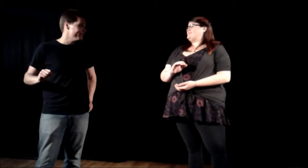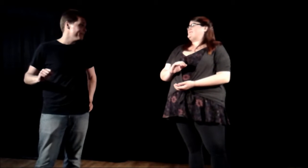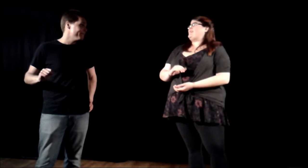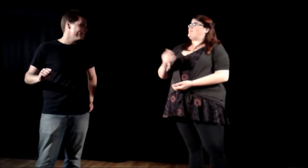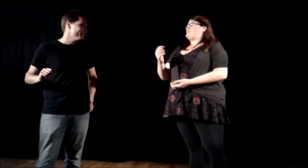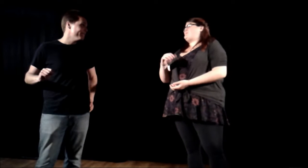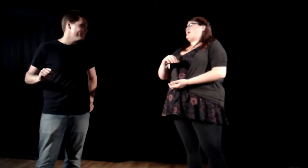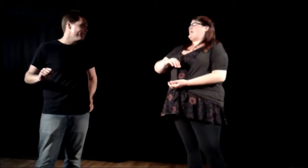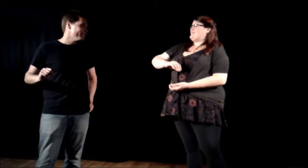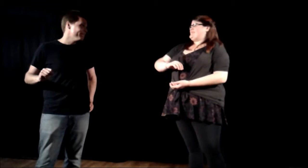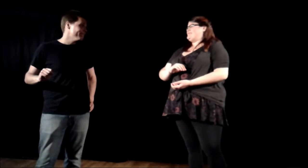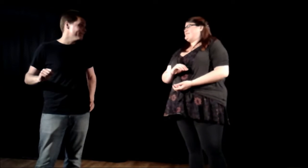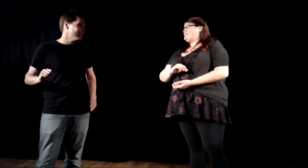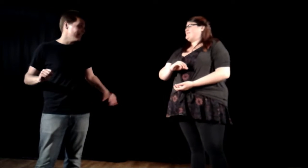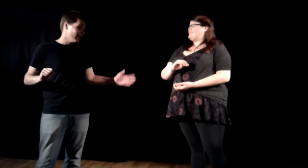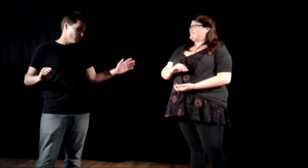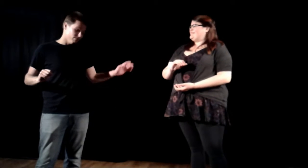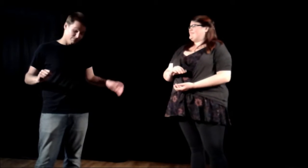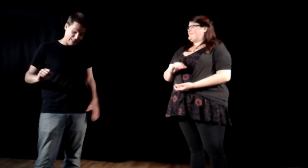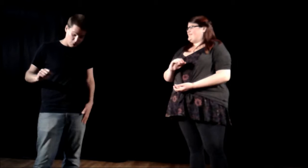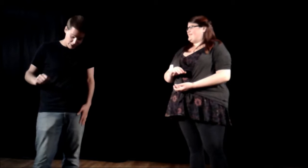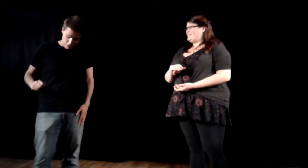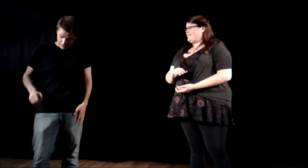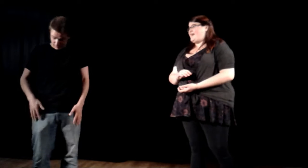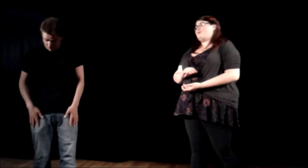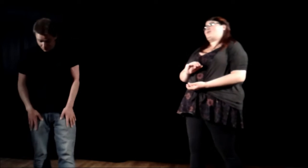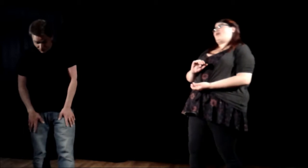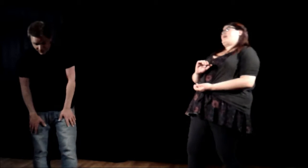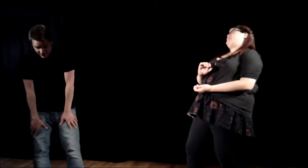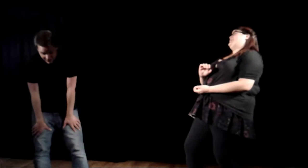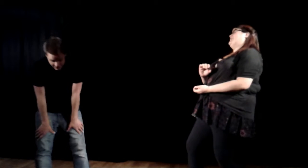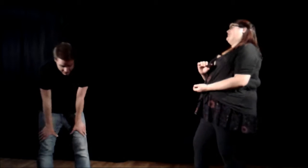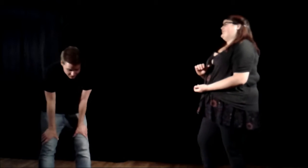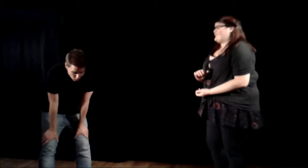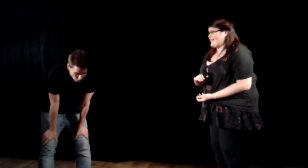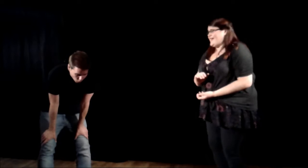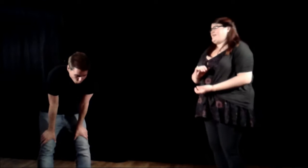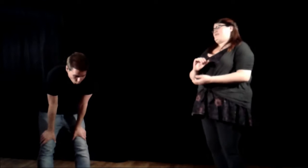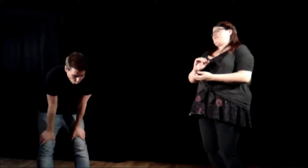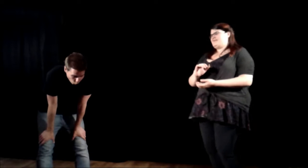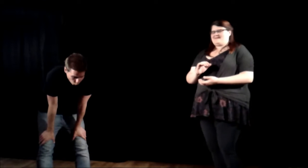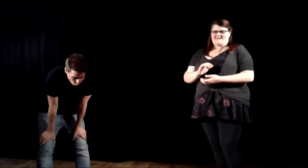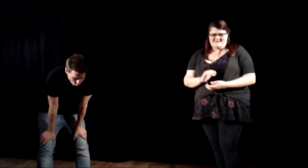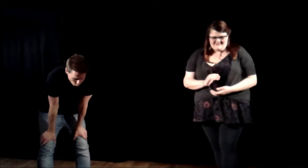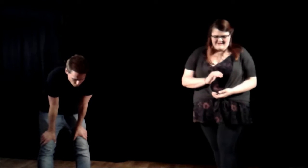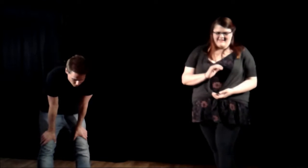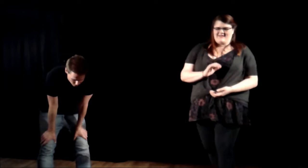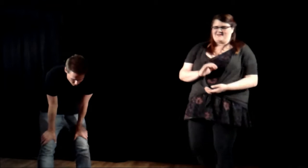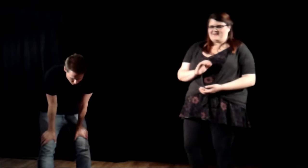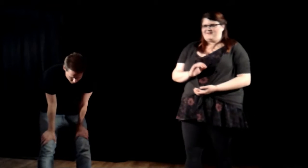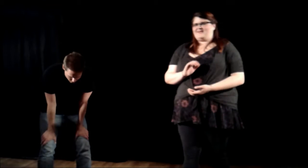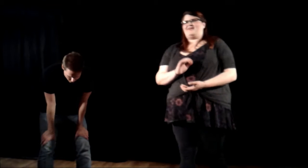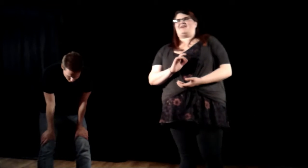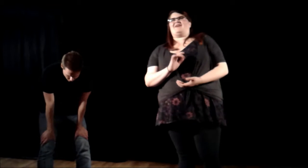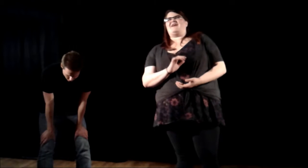Ask me about my night. How was your night? It was great. It was great. Really good. Really, really, really good.